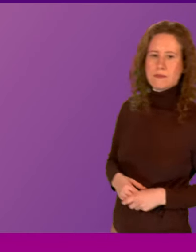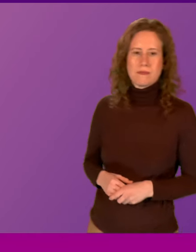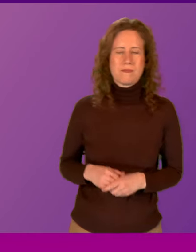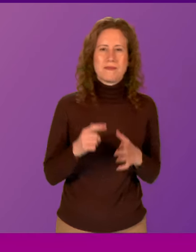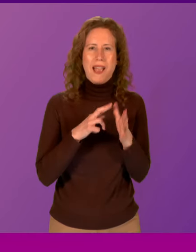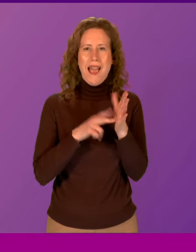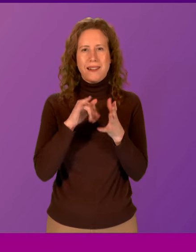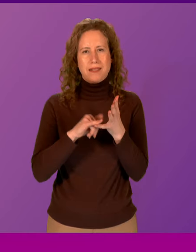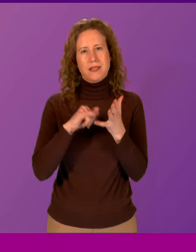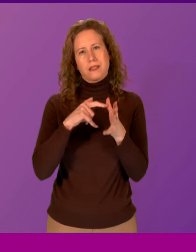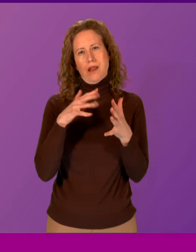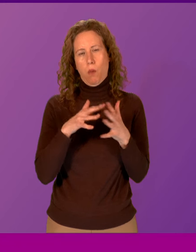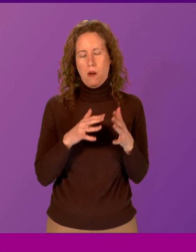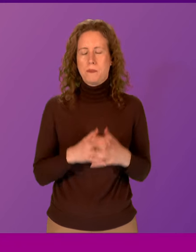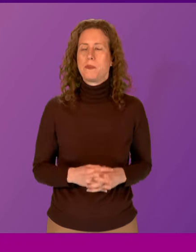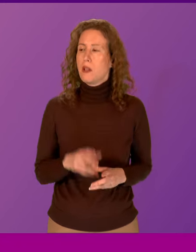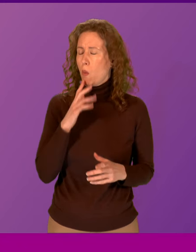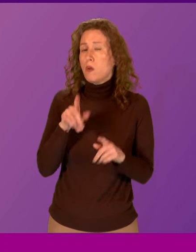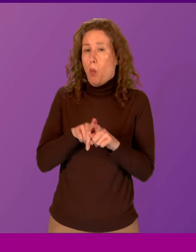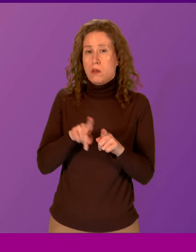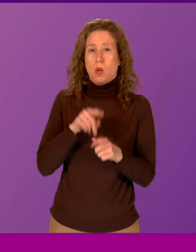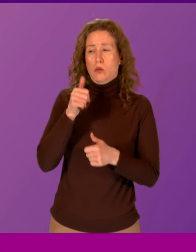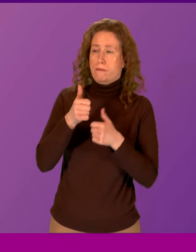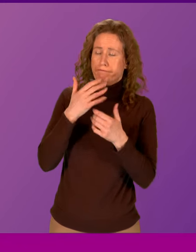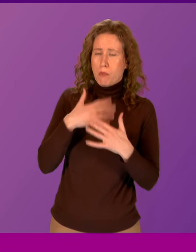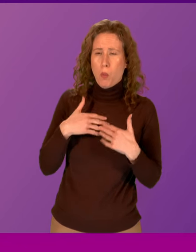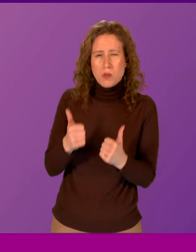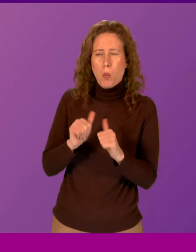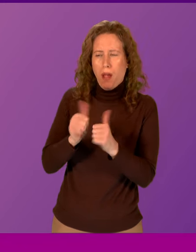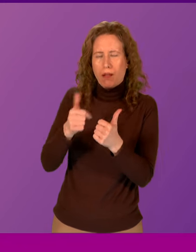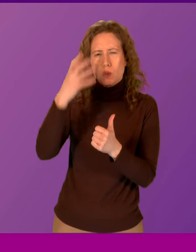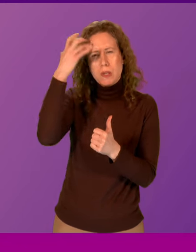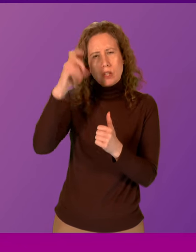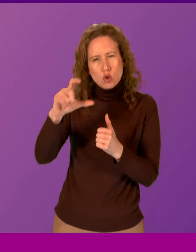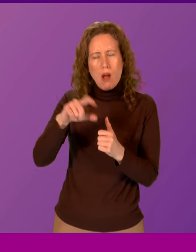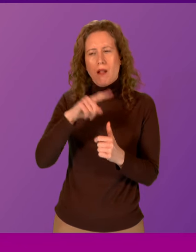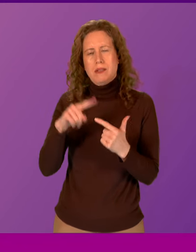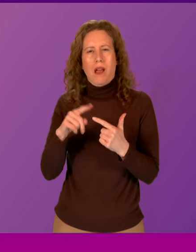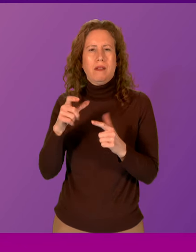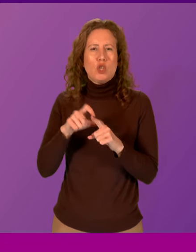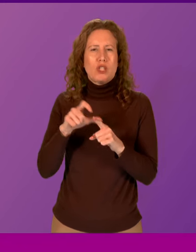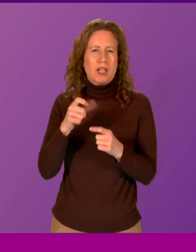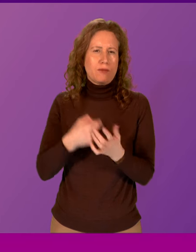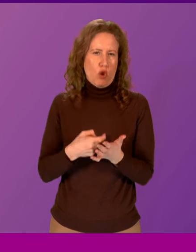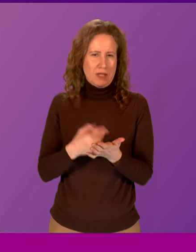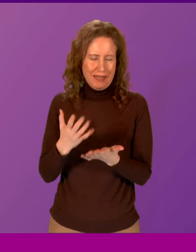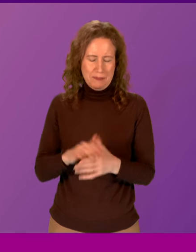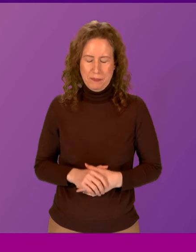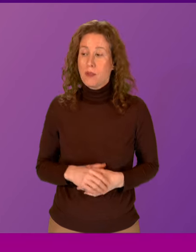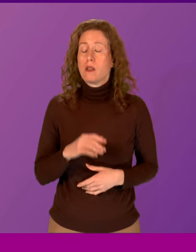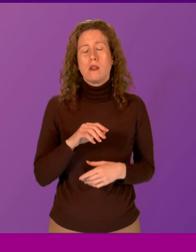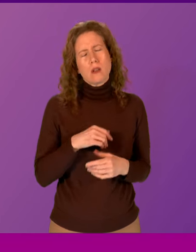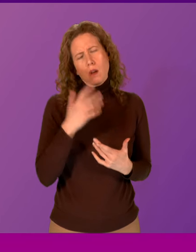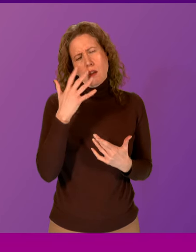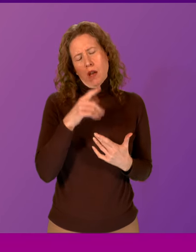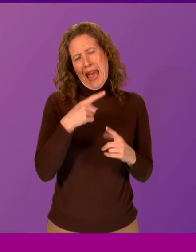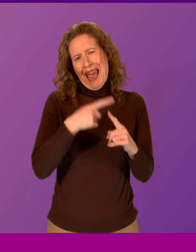Mr. Can I echo the best wishes to King Charles and the Duchess of Rossi, and wish them both a speedy recovery. Presenting officer, confusion about the ban